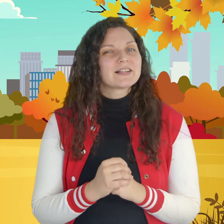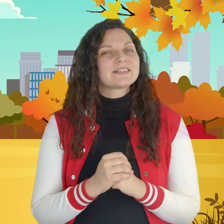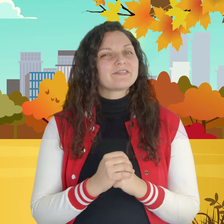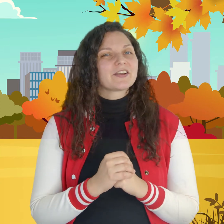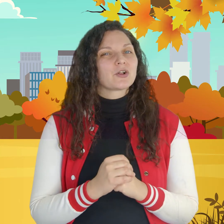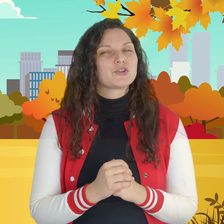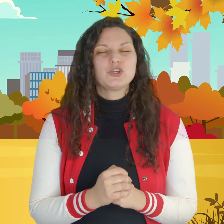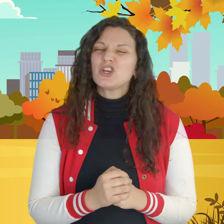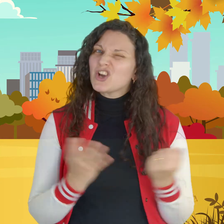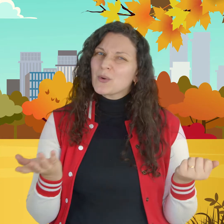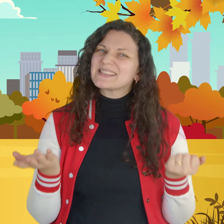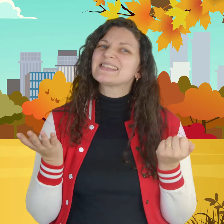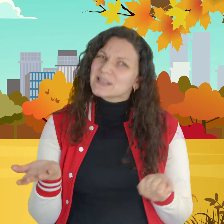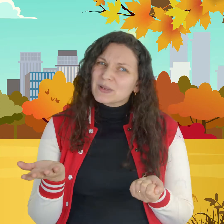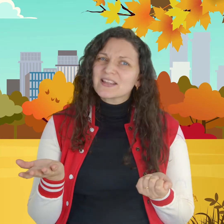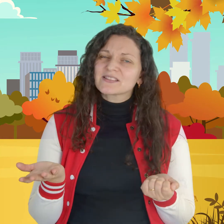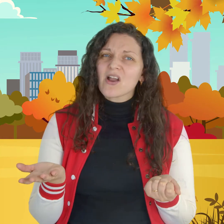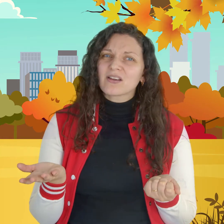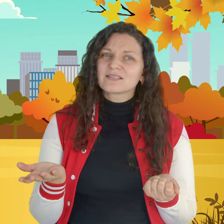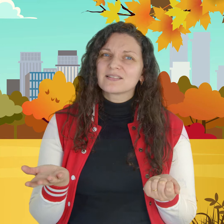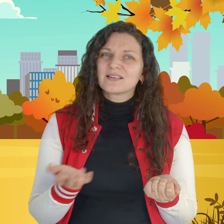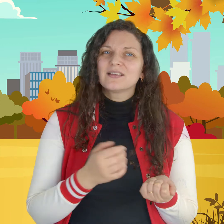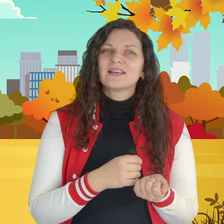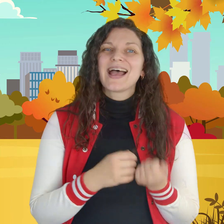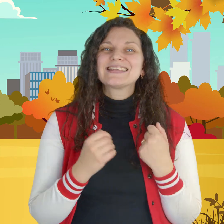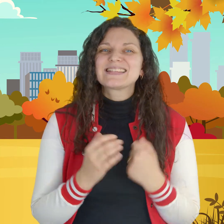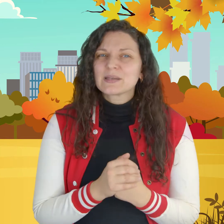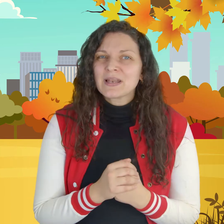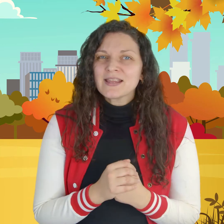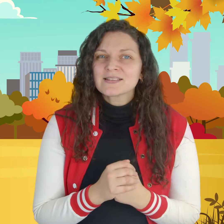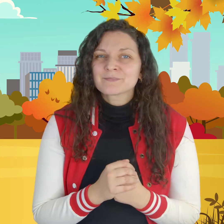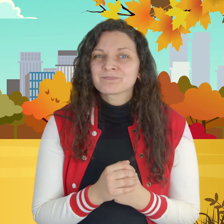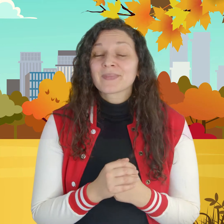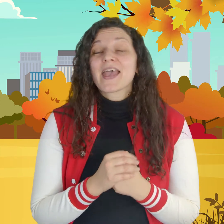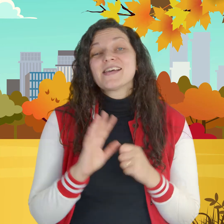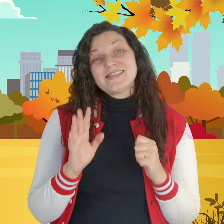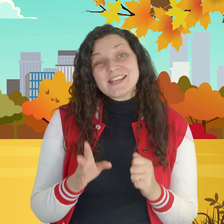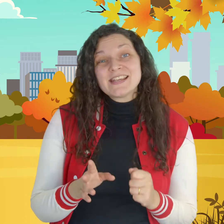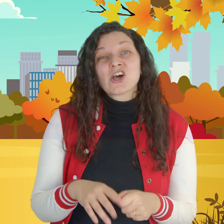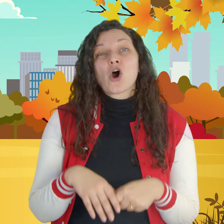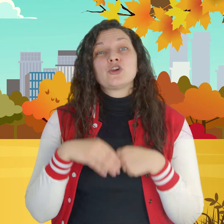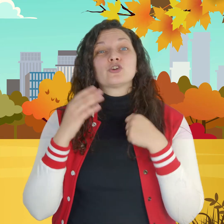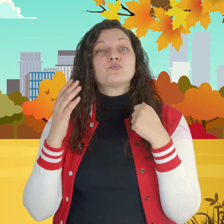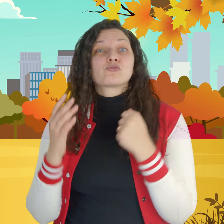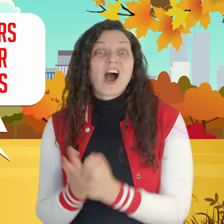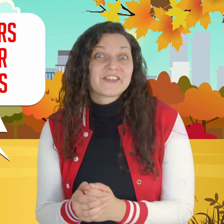little difficult do you know what siblings are siblings these are your brothers